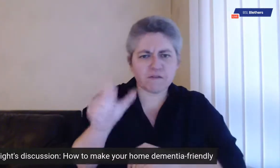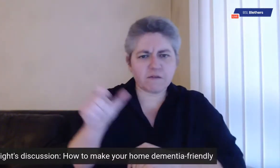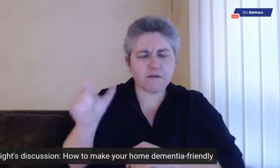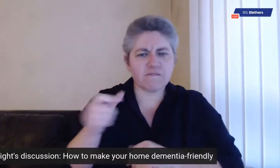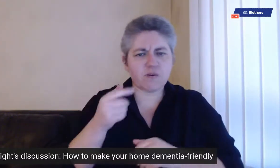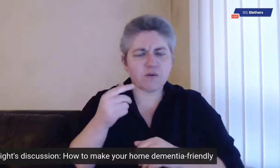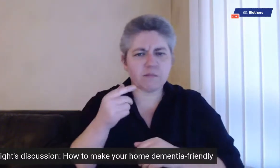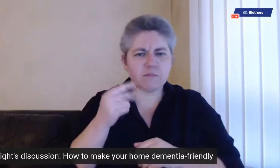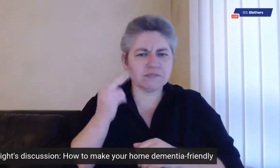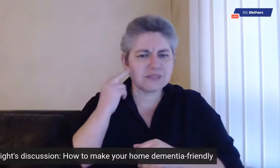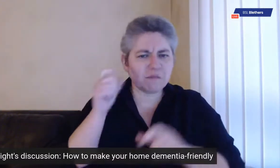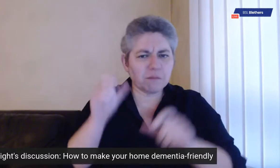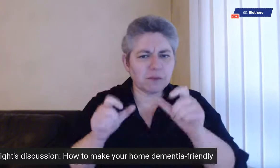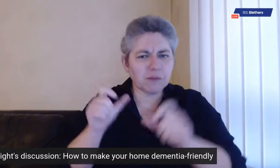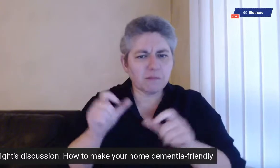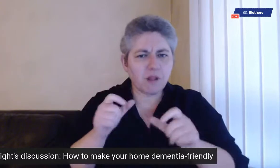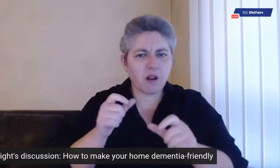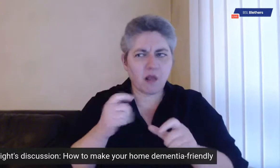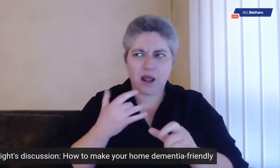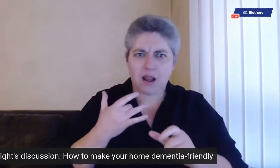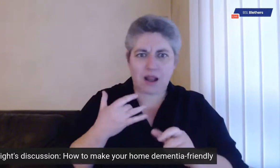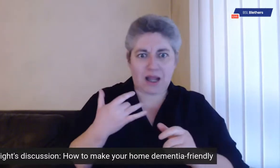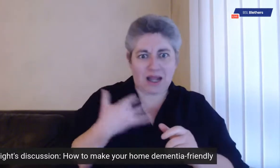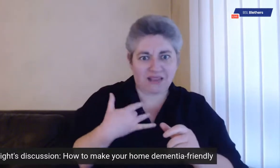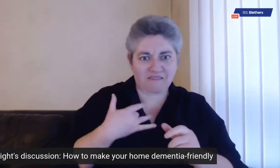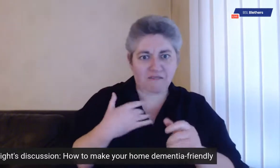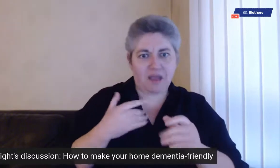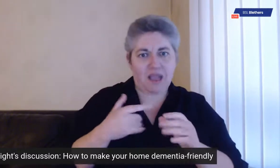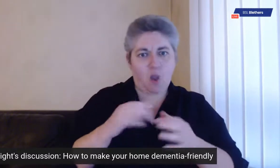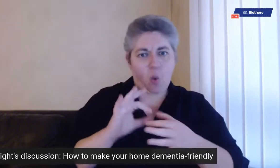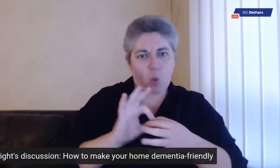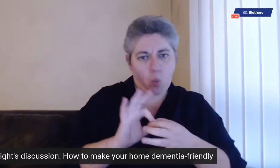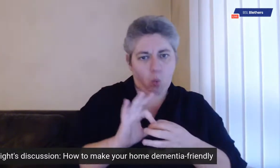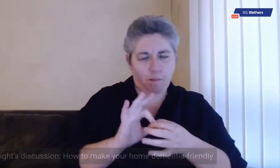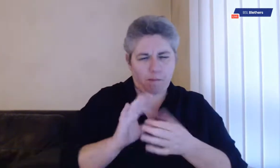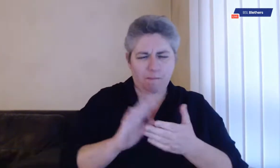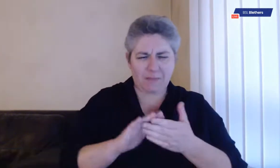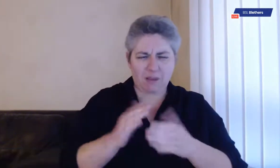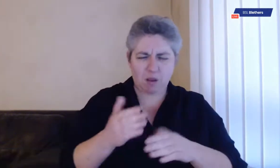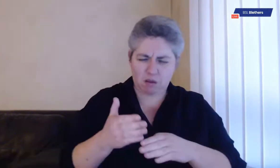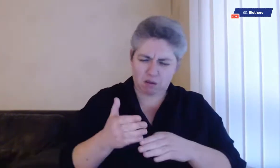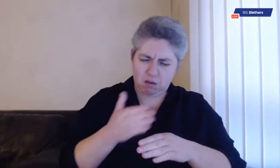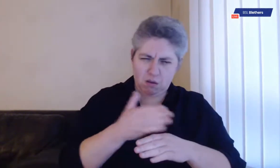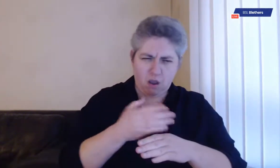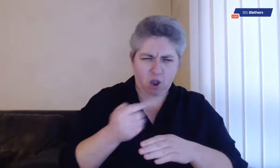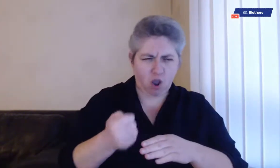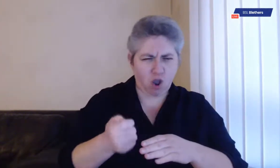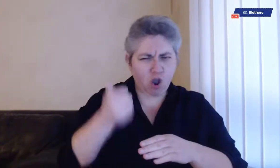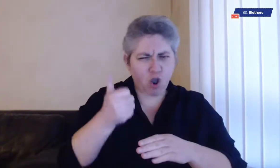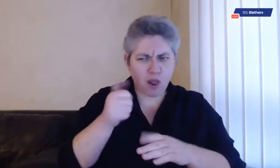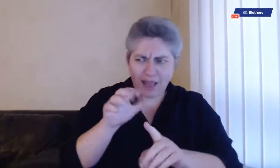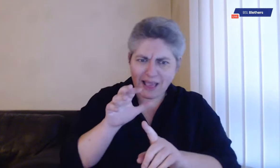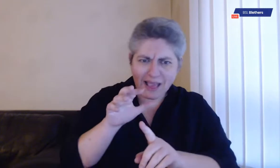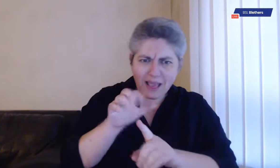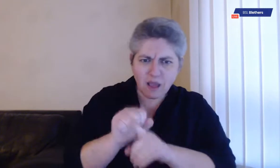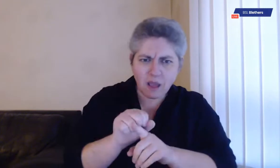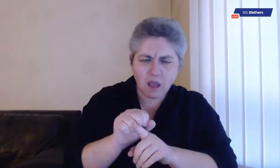a person, for a deaf person who is living at home, perhaps with